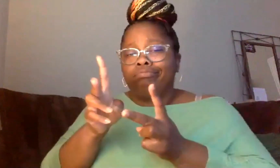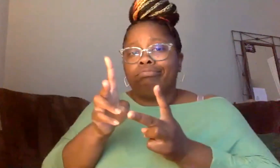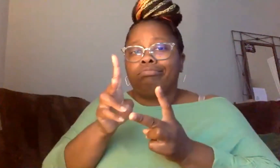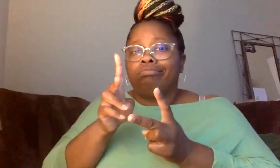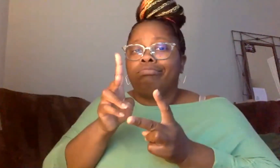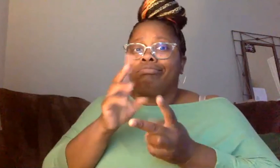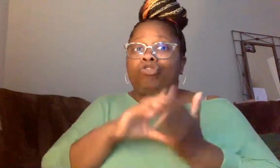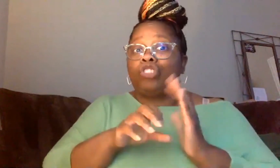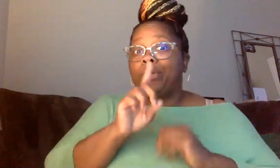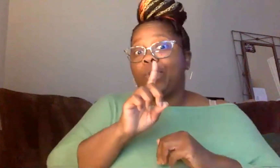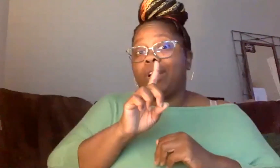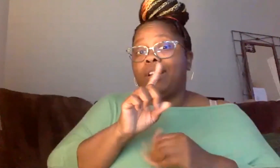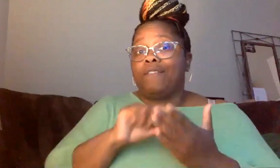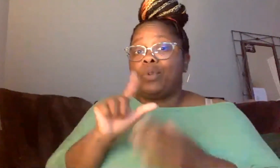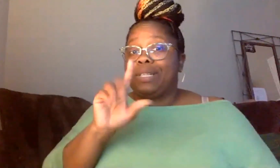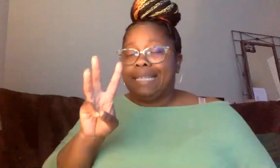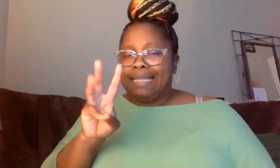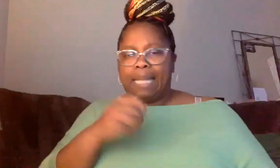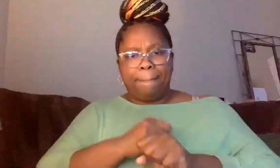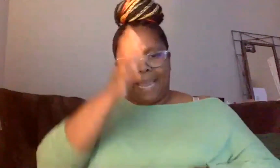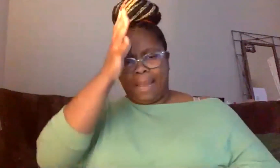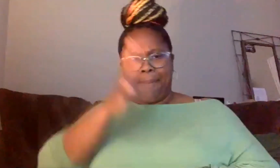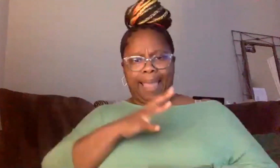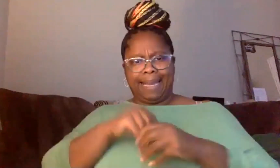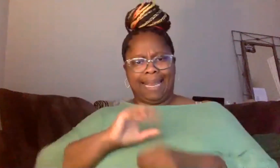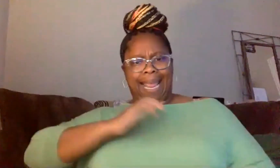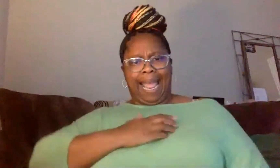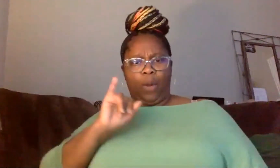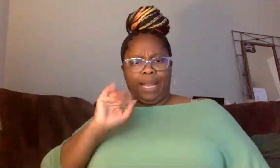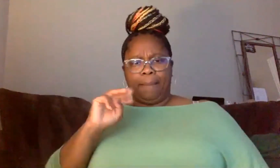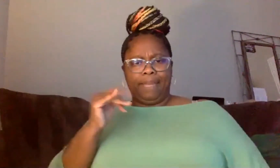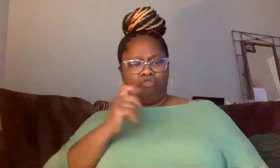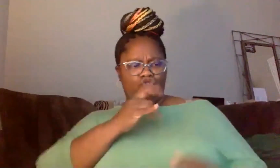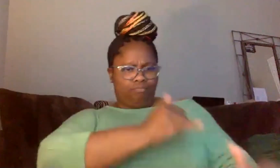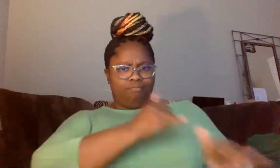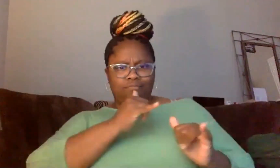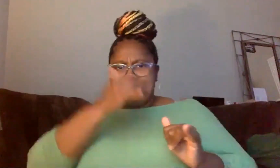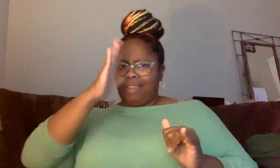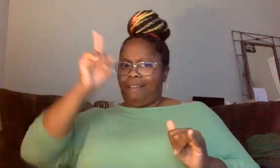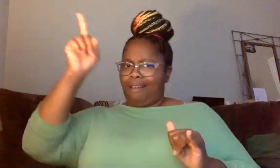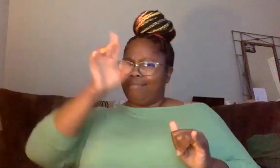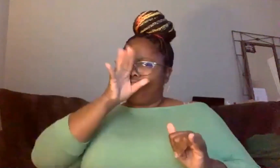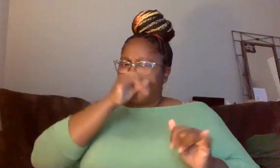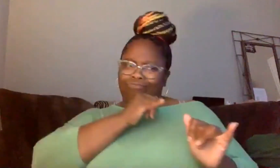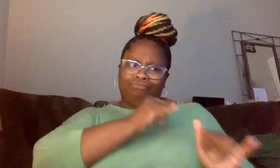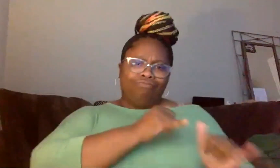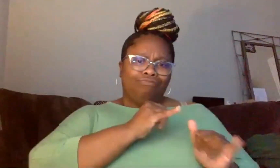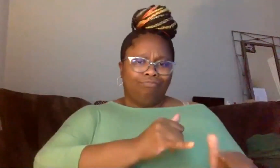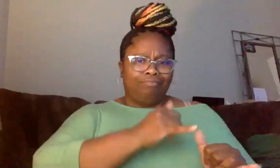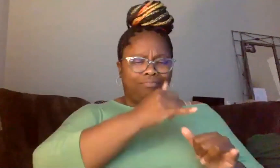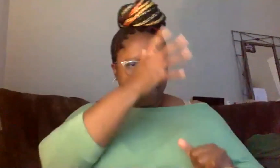26, let us make man in our image and after our likeness. When a police officer comes into the community,